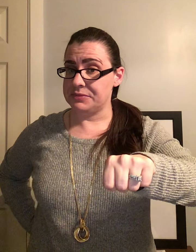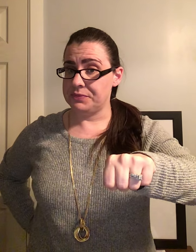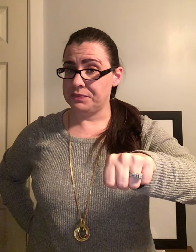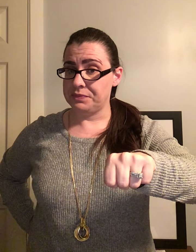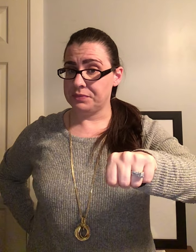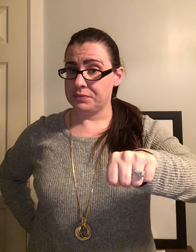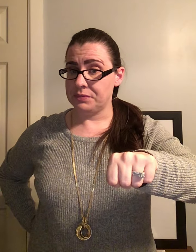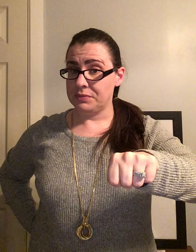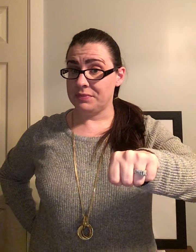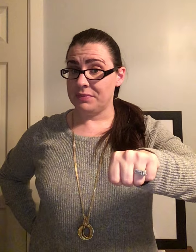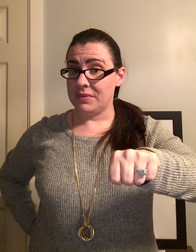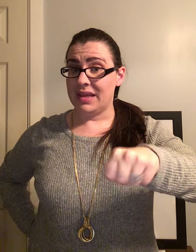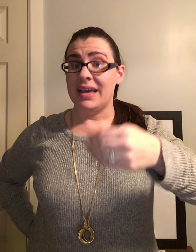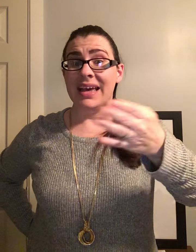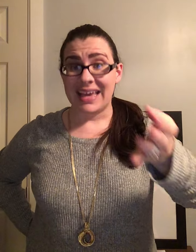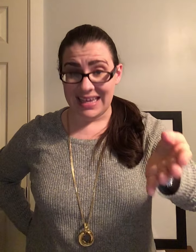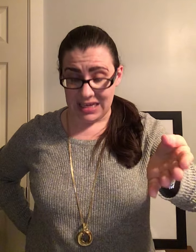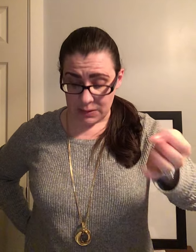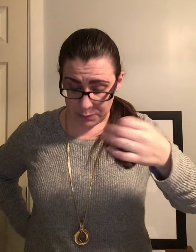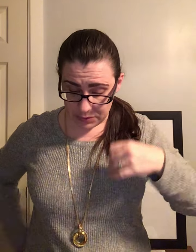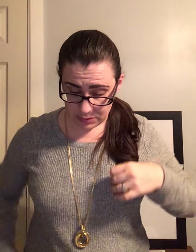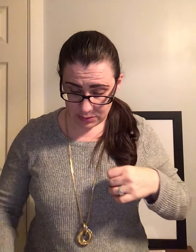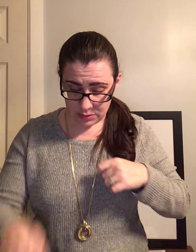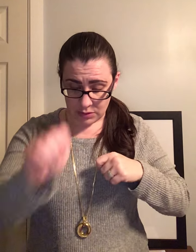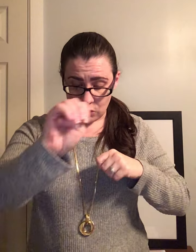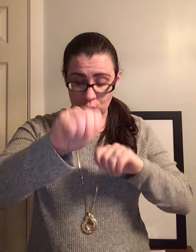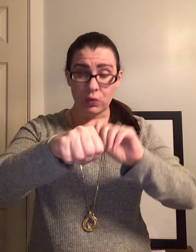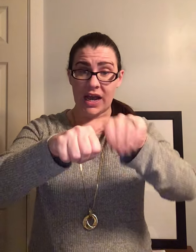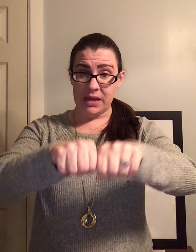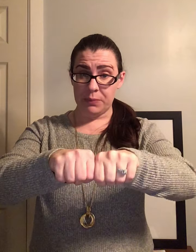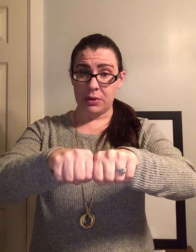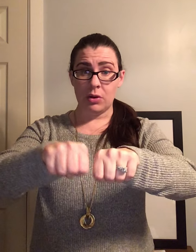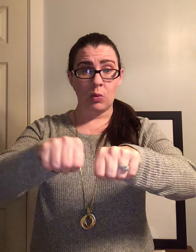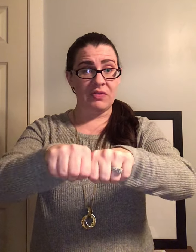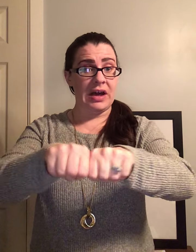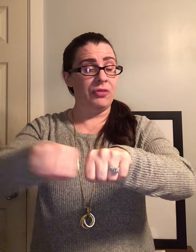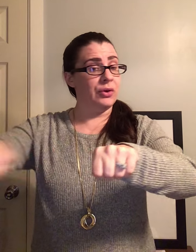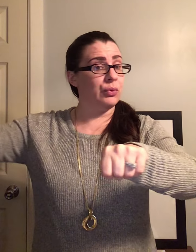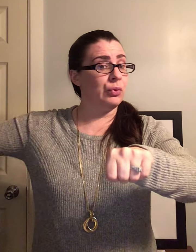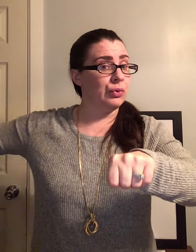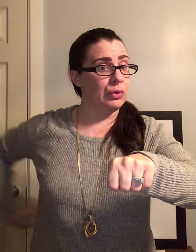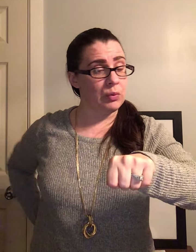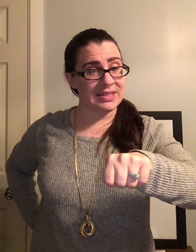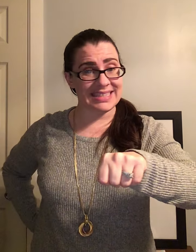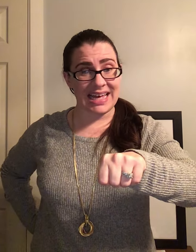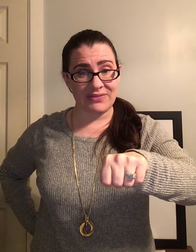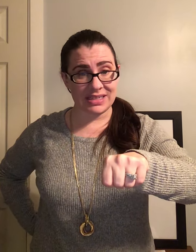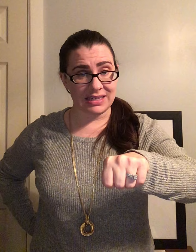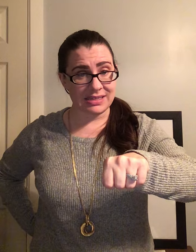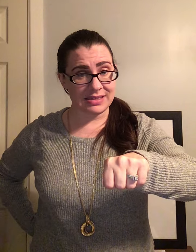eep. Ripe, without the r, what's left is